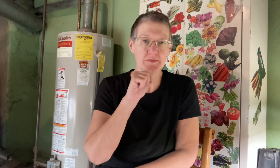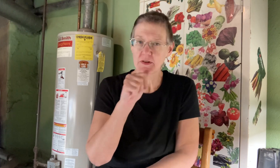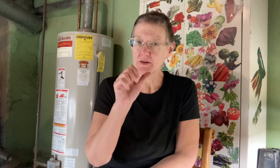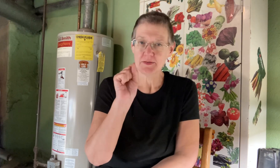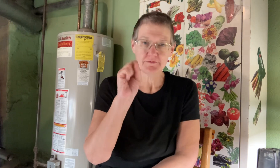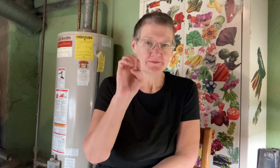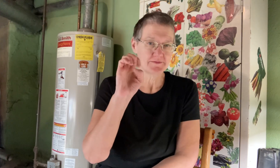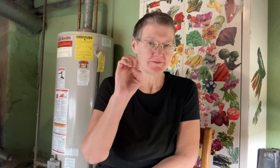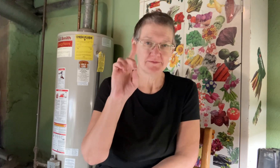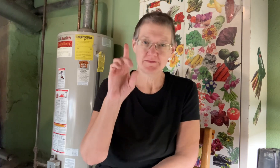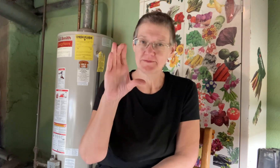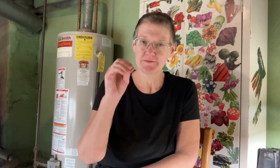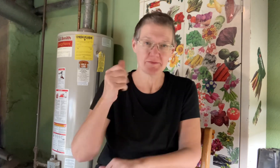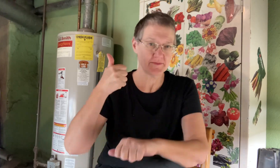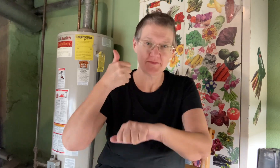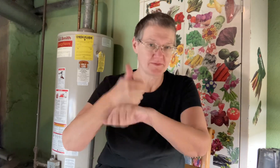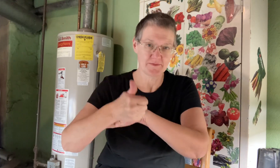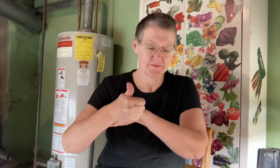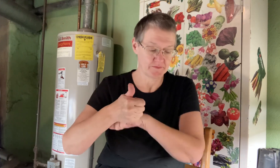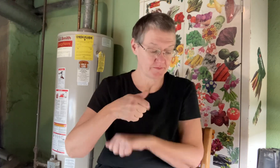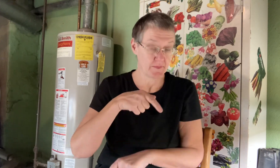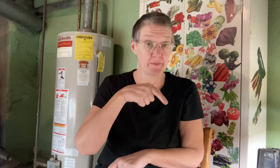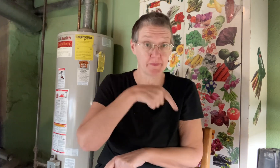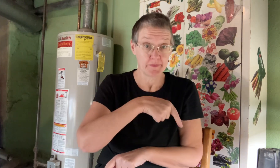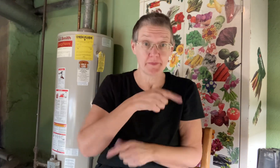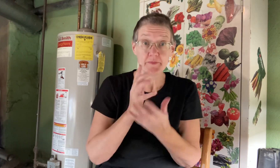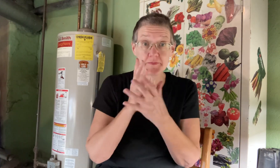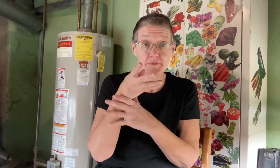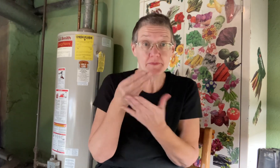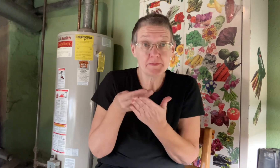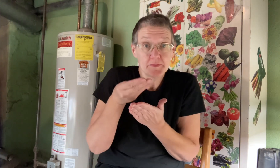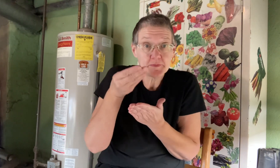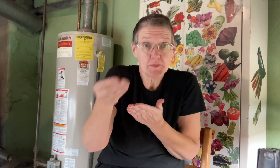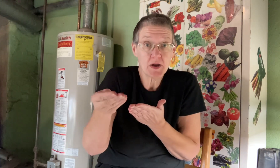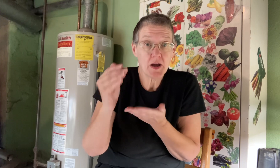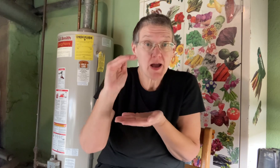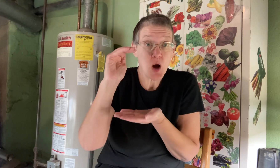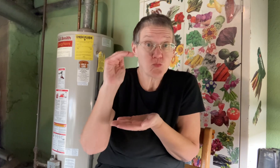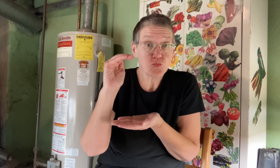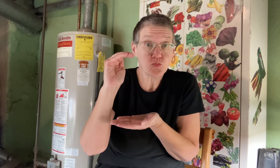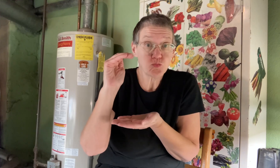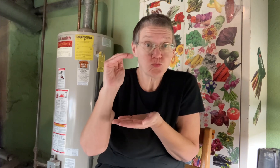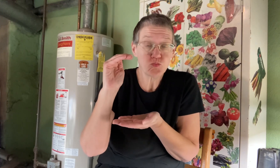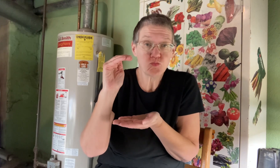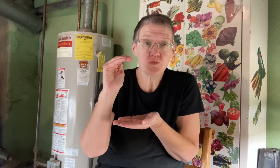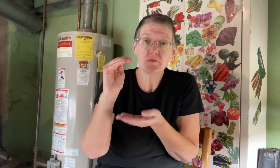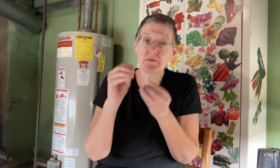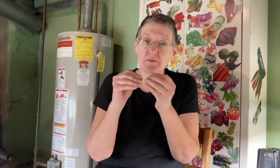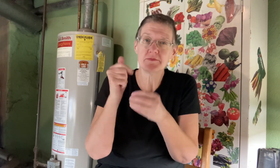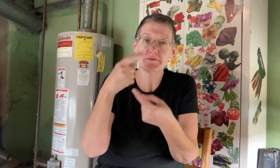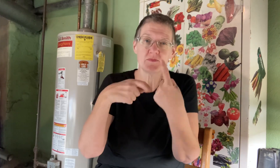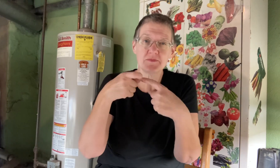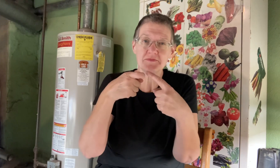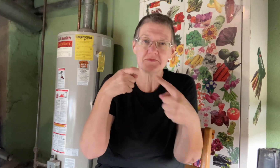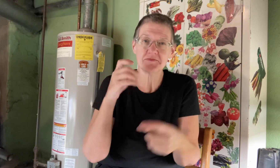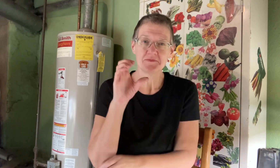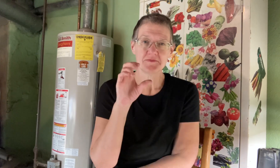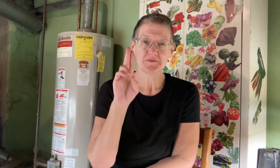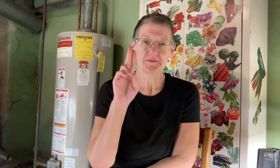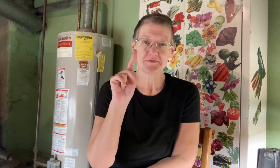see how many actually come up when you buy these as a plant from the nursery most of those come